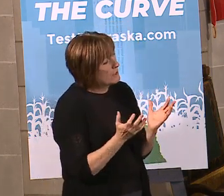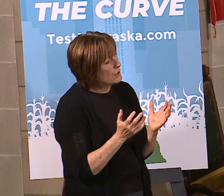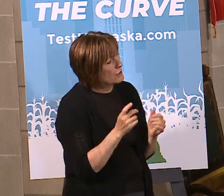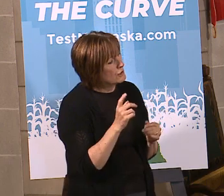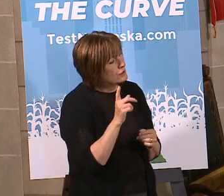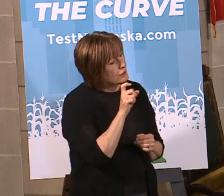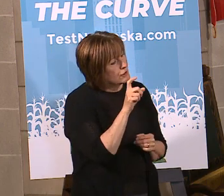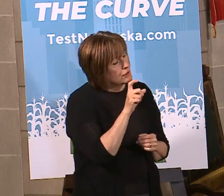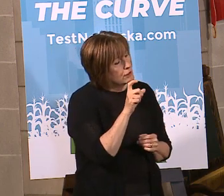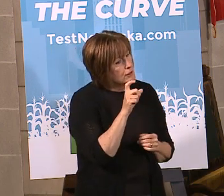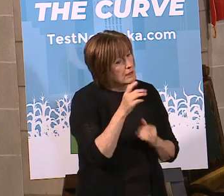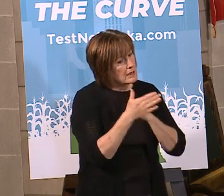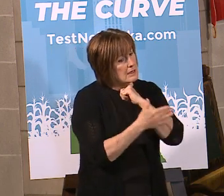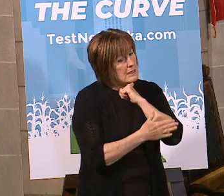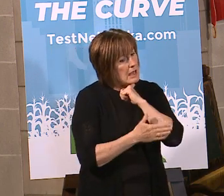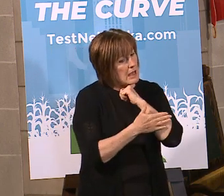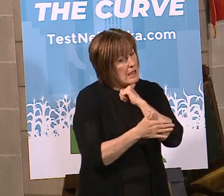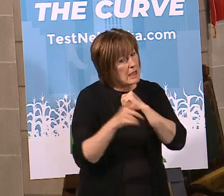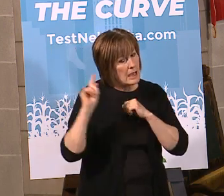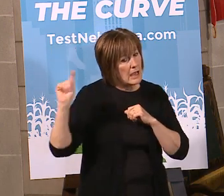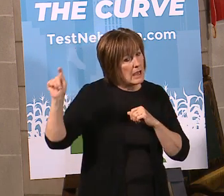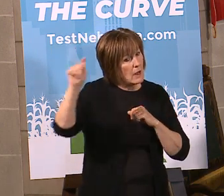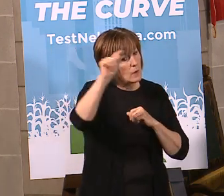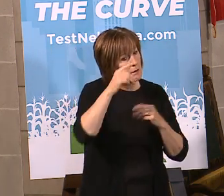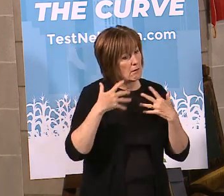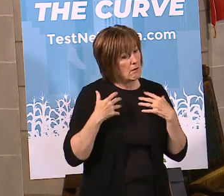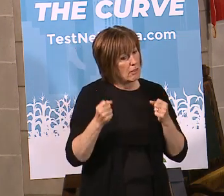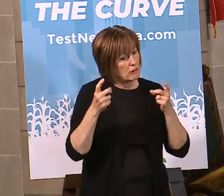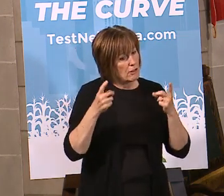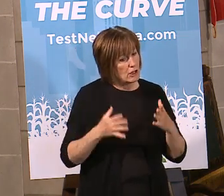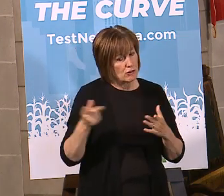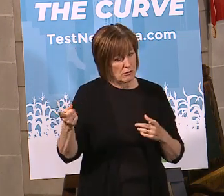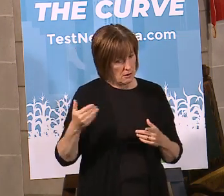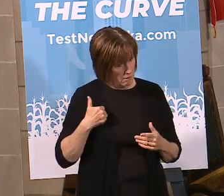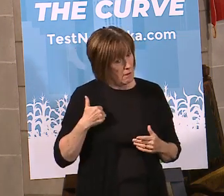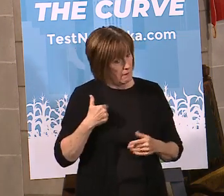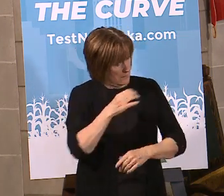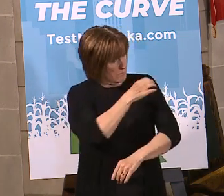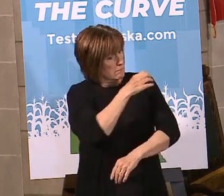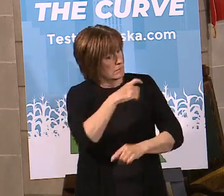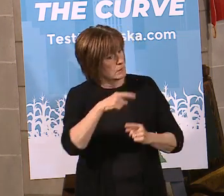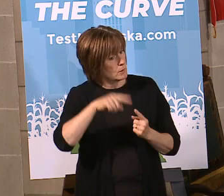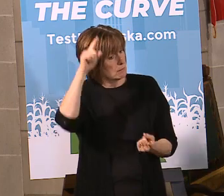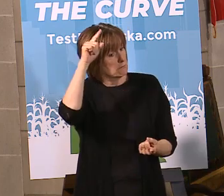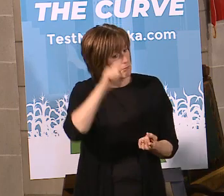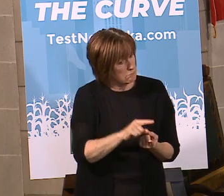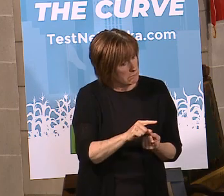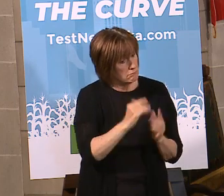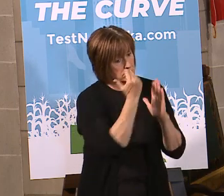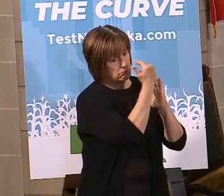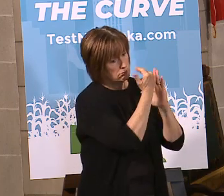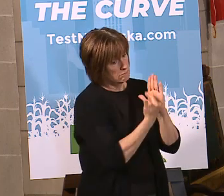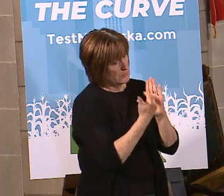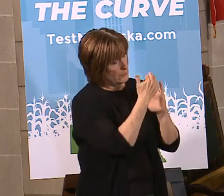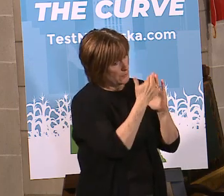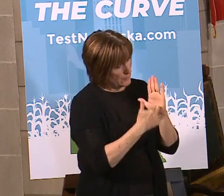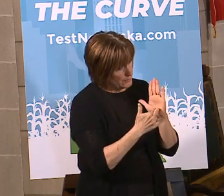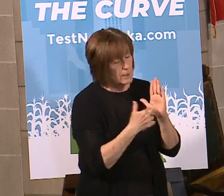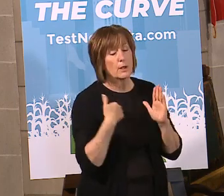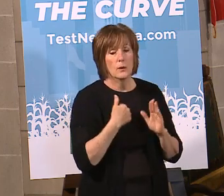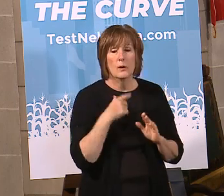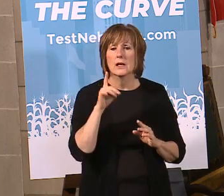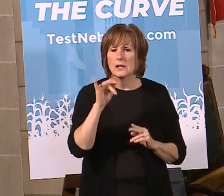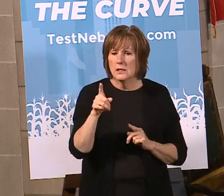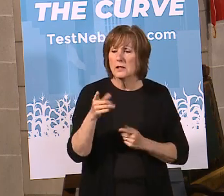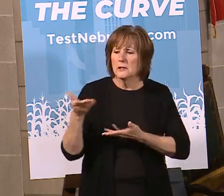county health directors have in relaxing the DHMs? So, again, we consulted with the public health directors